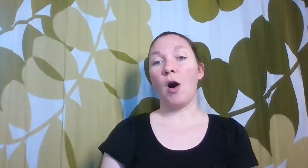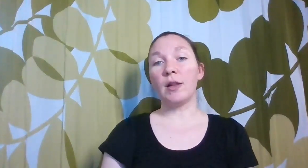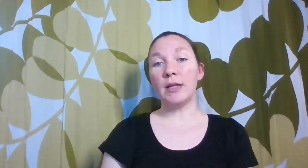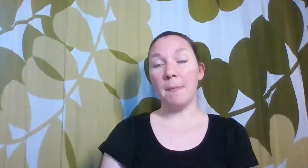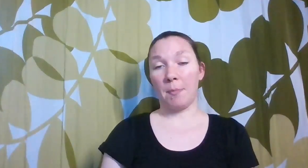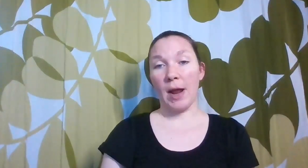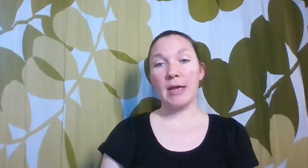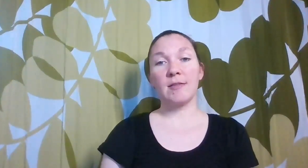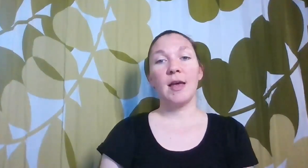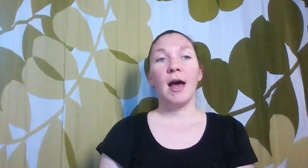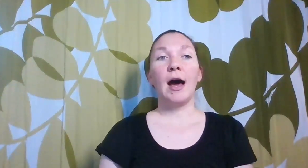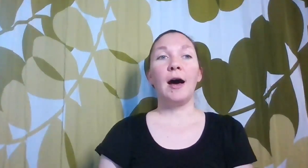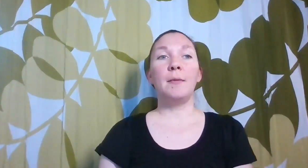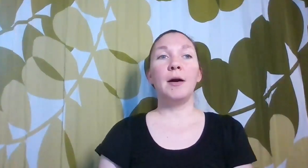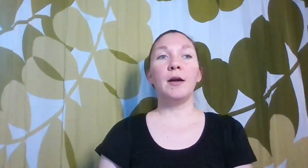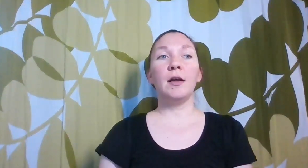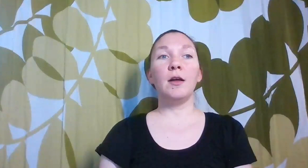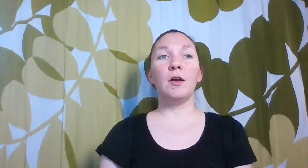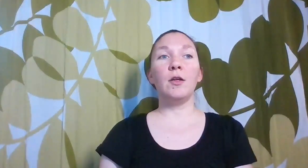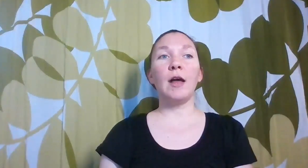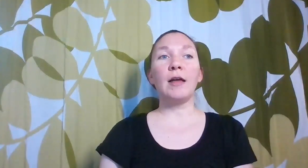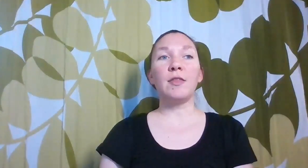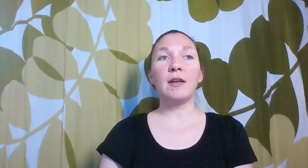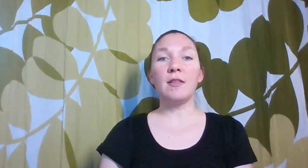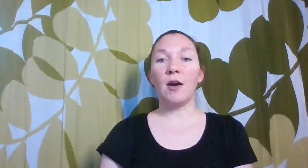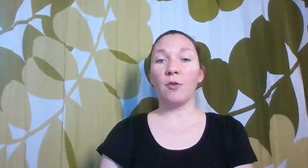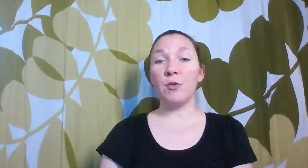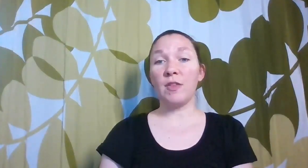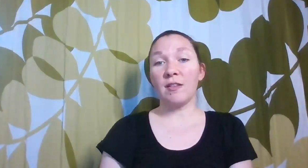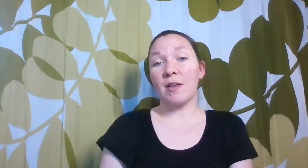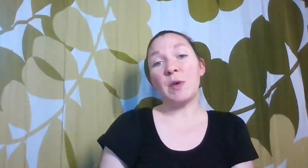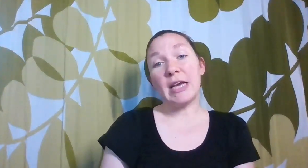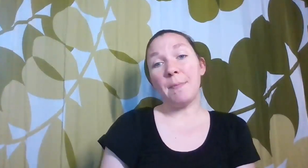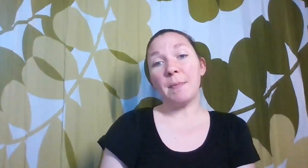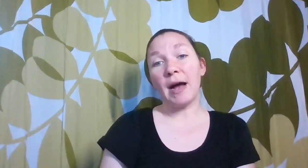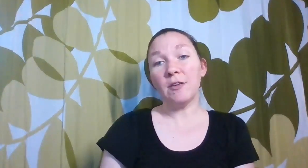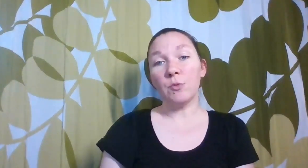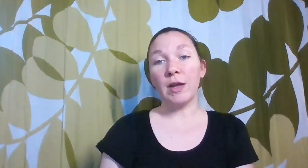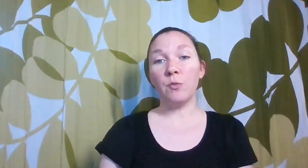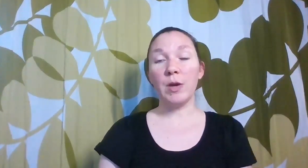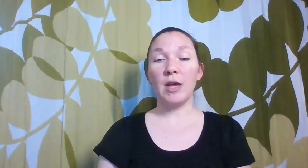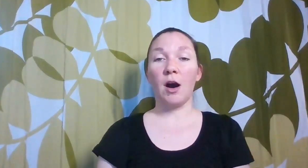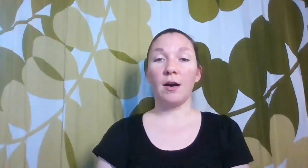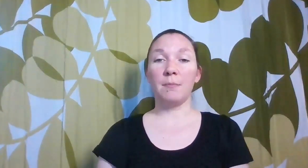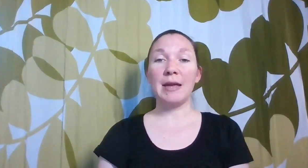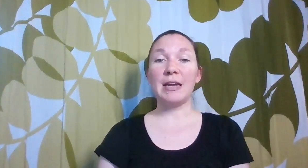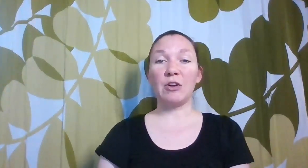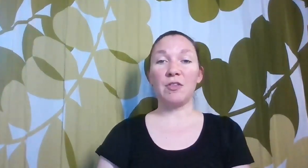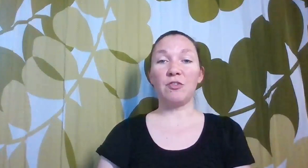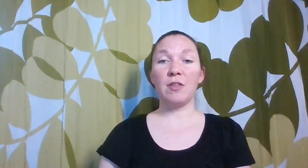holiday breaks, I think that there are a few things that we keep in mind when we are making our decisions